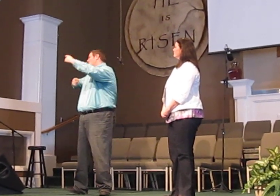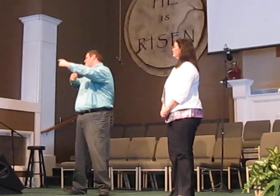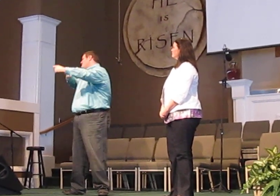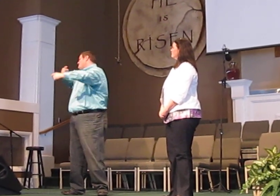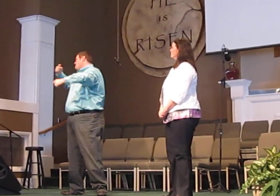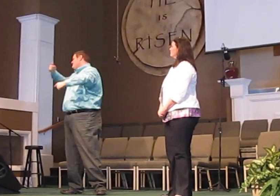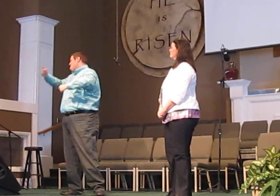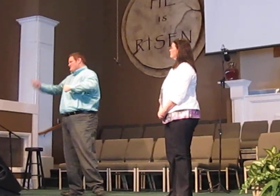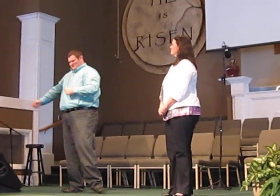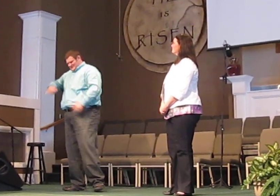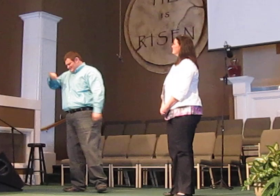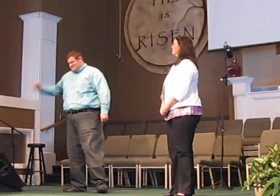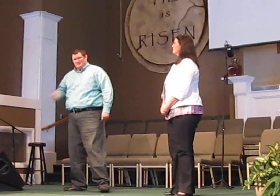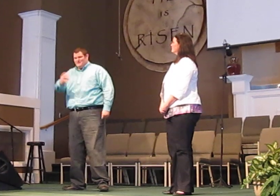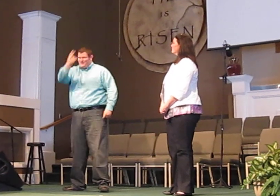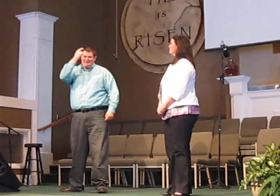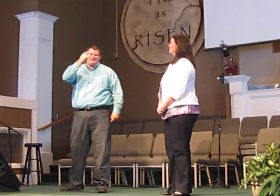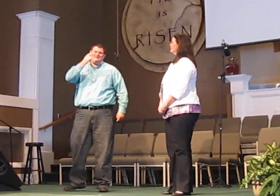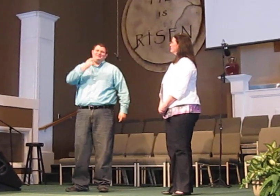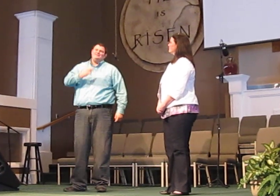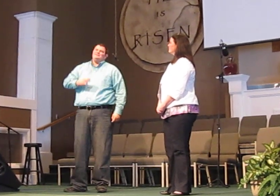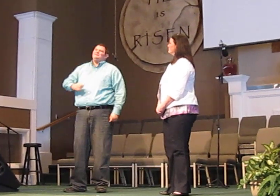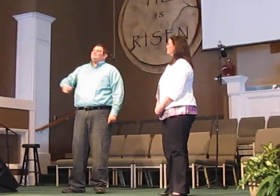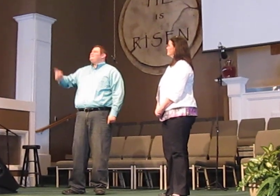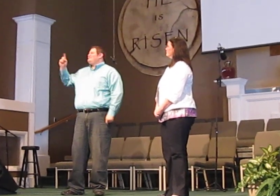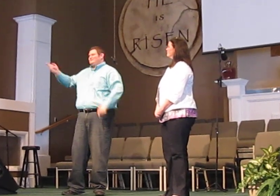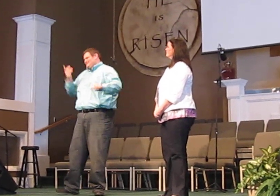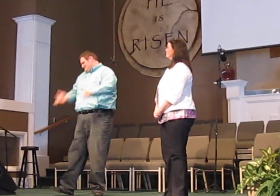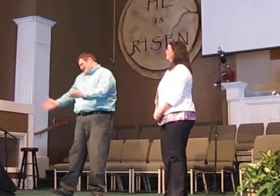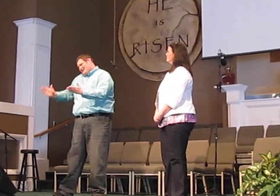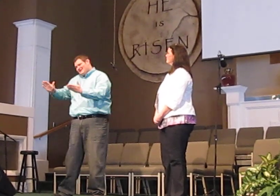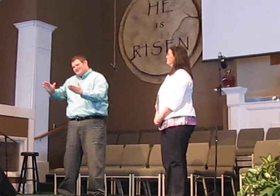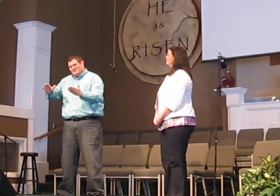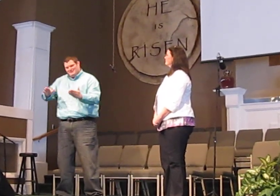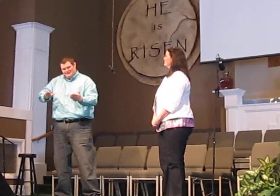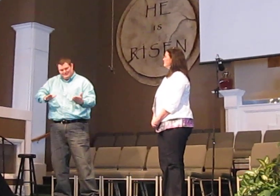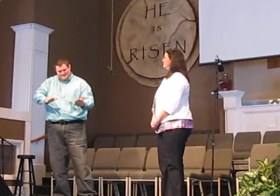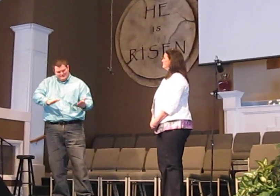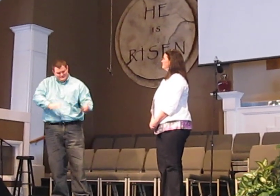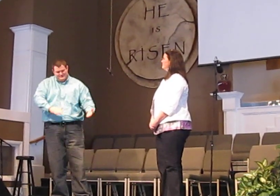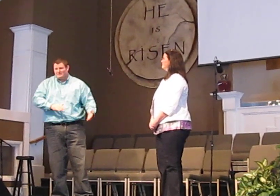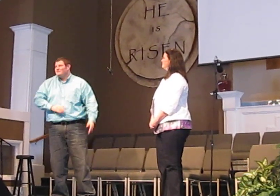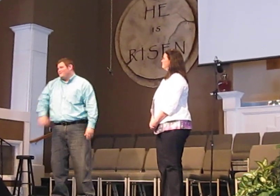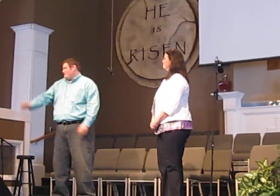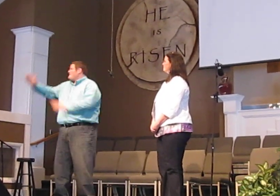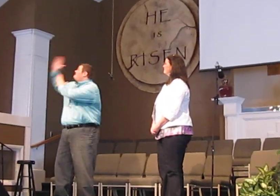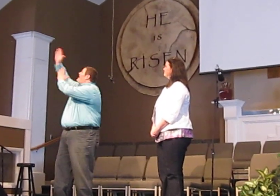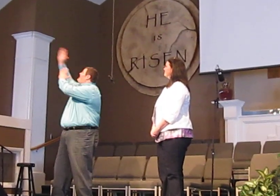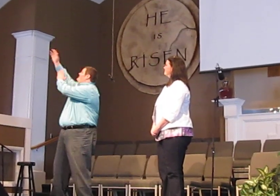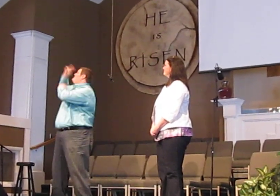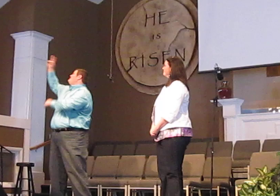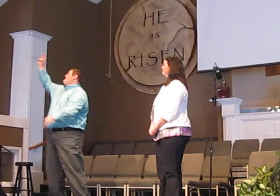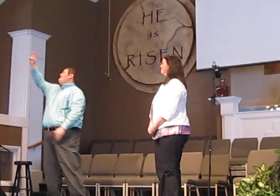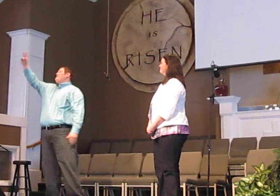Just look in each day And the fallow down